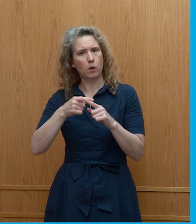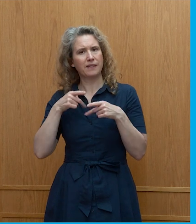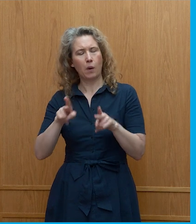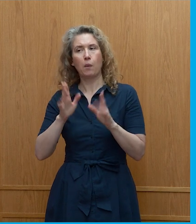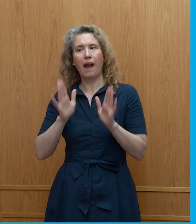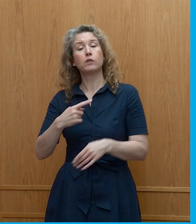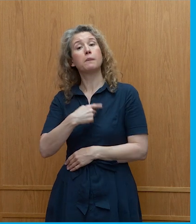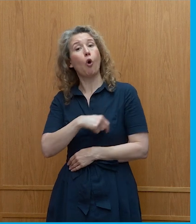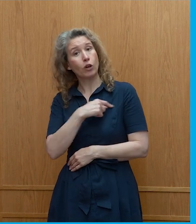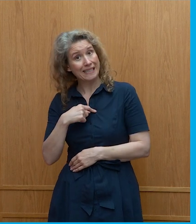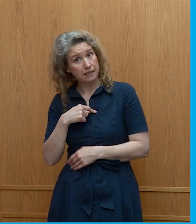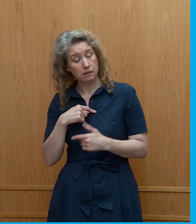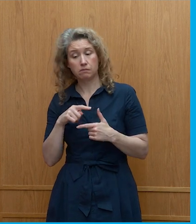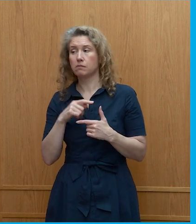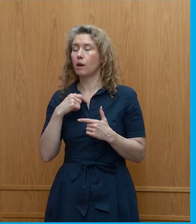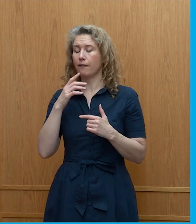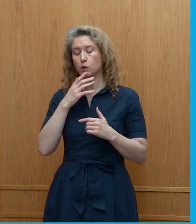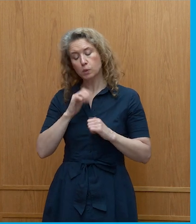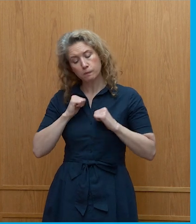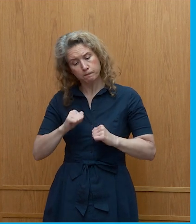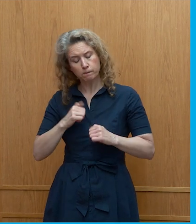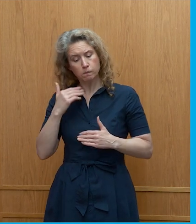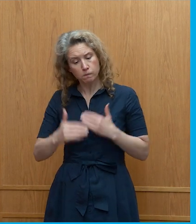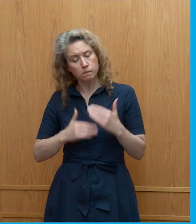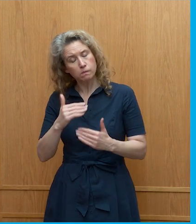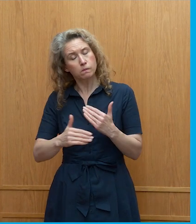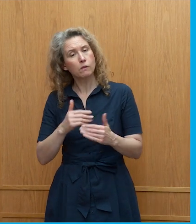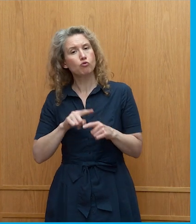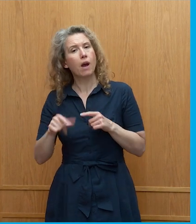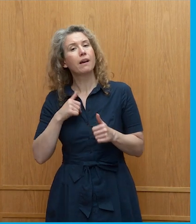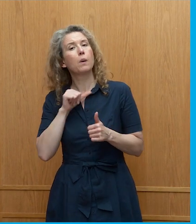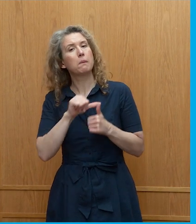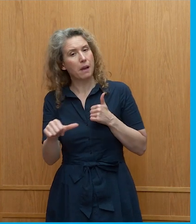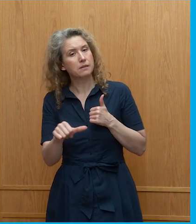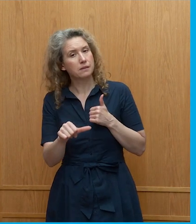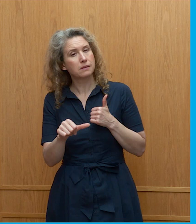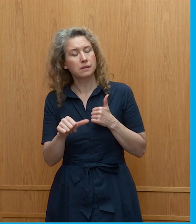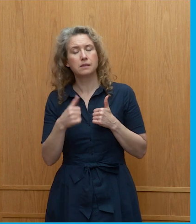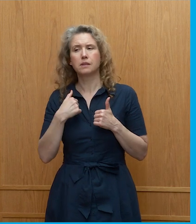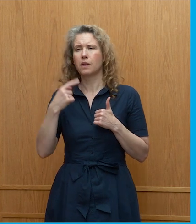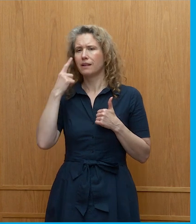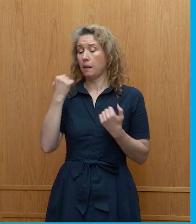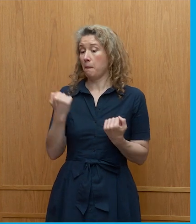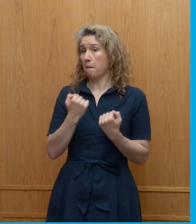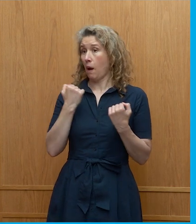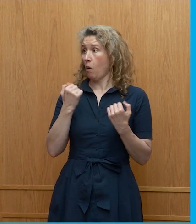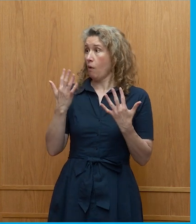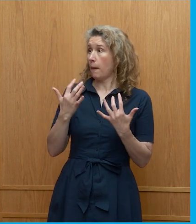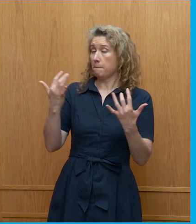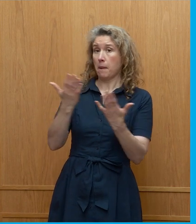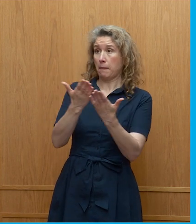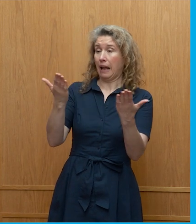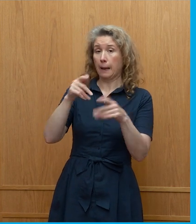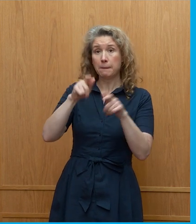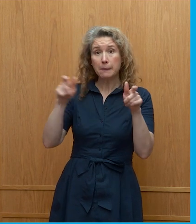be honest we have to be put our best foot forward uh and i i really think that the the the power of public and the power of